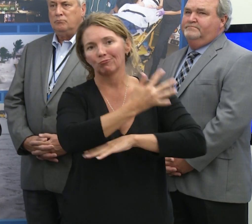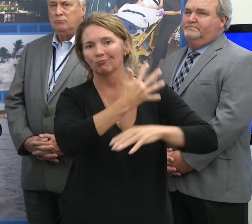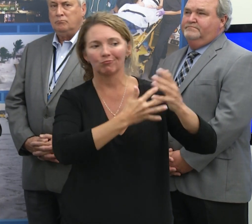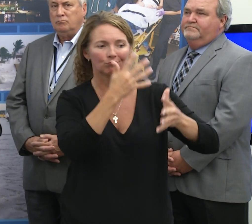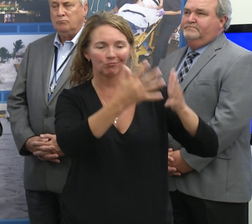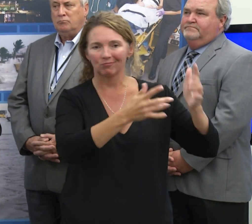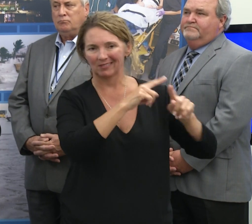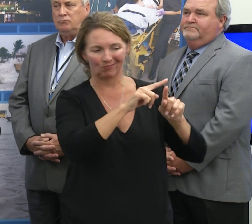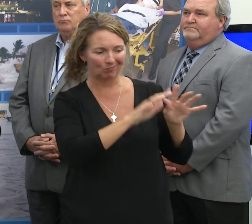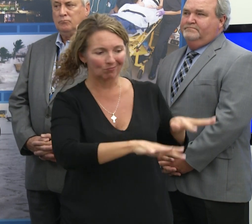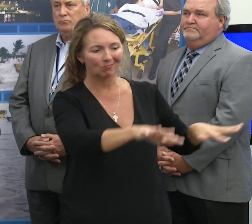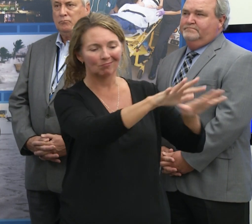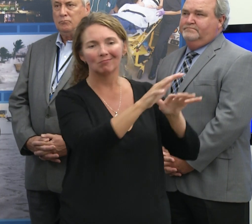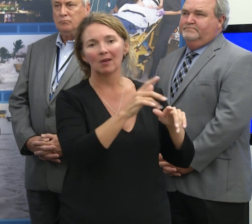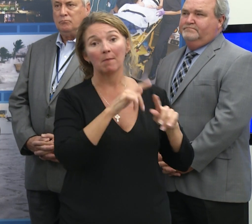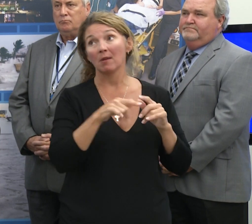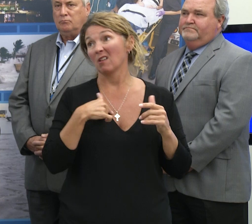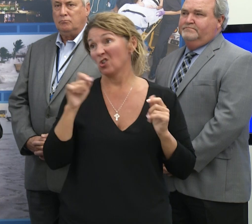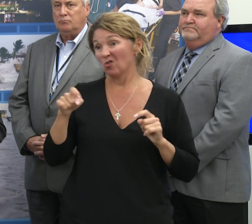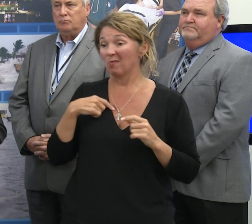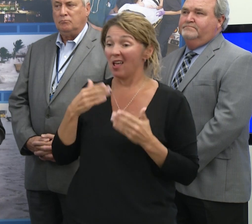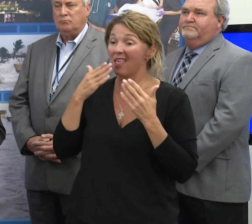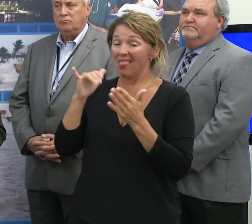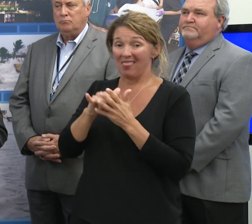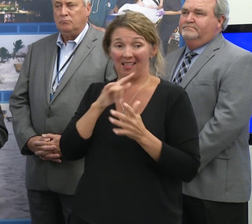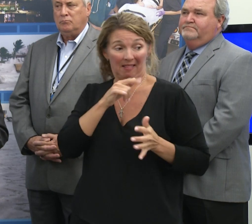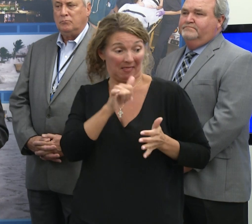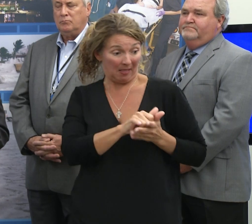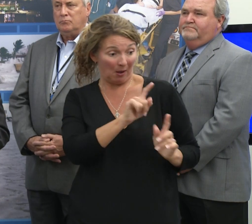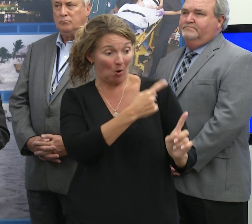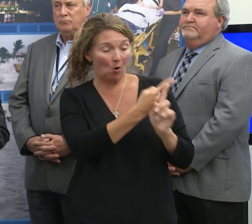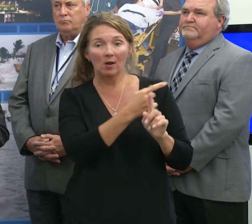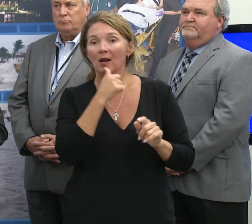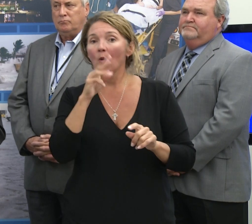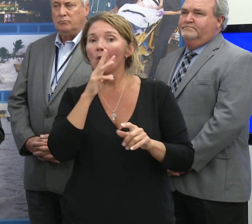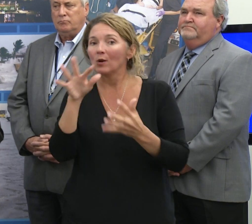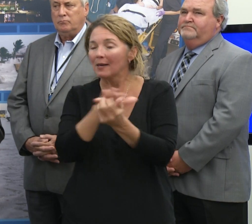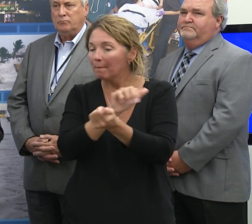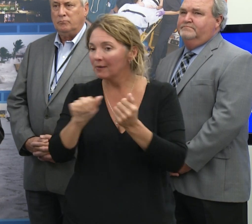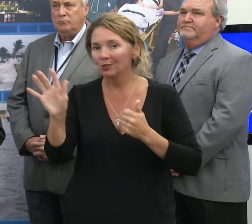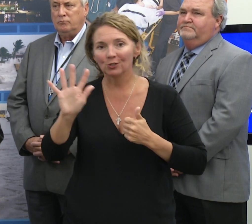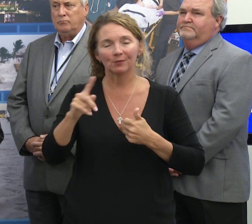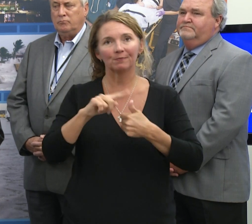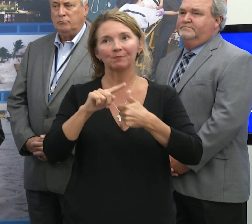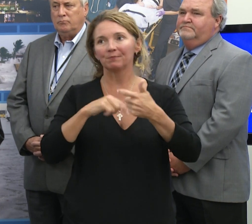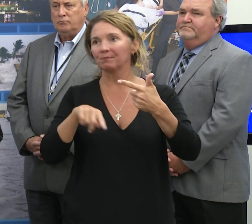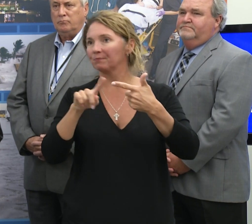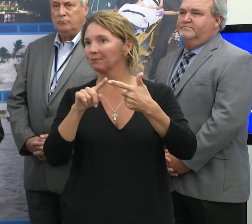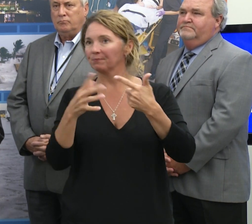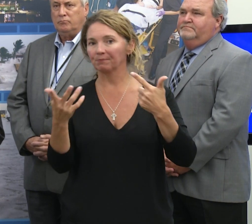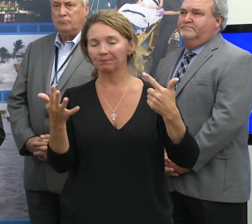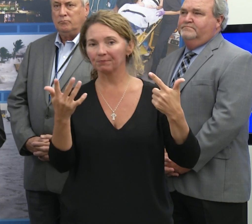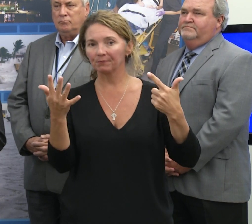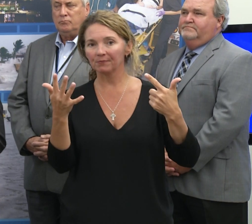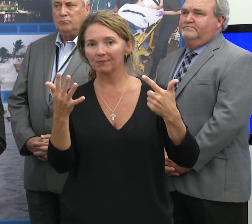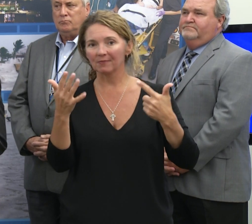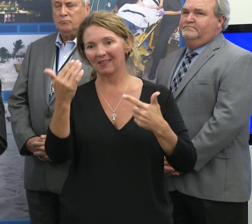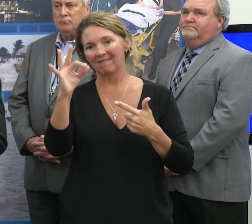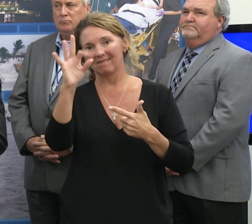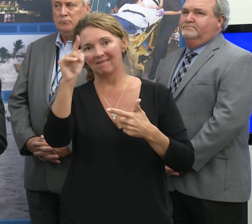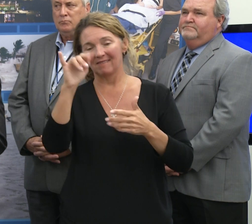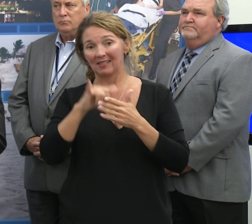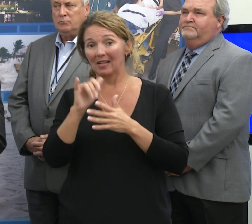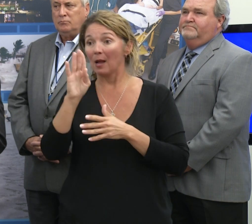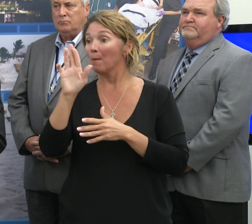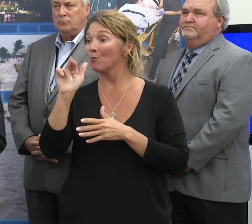that that's our major problem, that it wasn't water intrusion. It wasn't, you know, the 15 feet